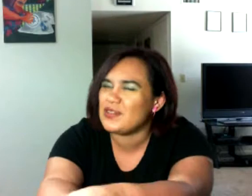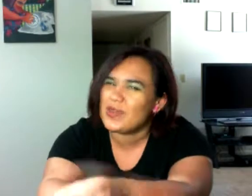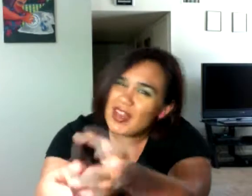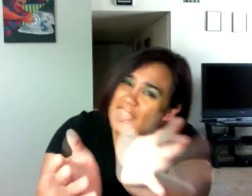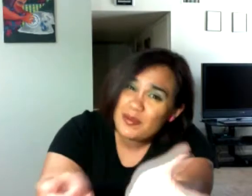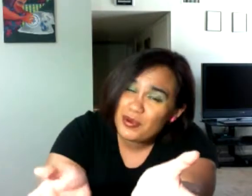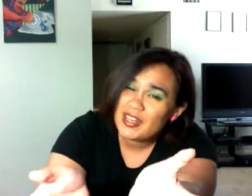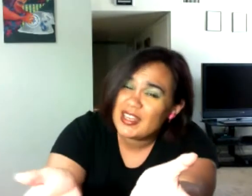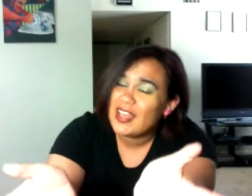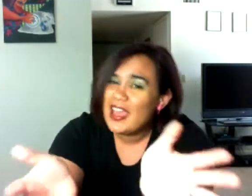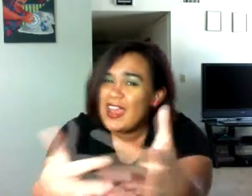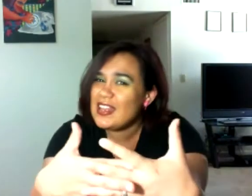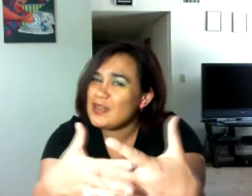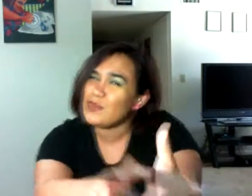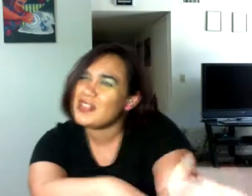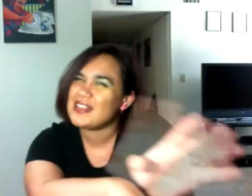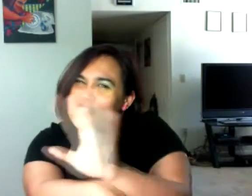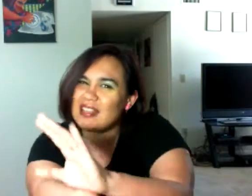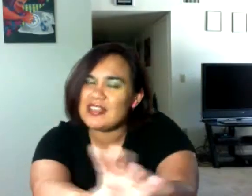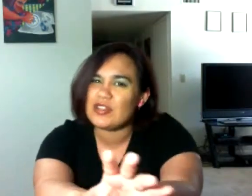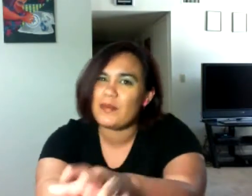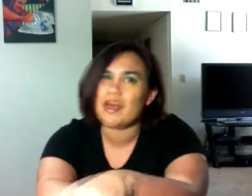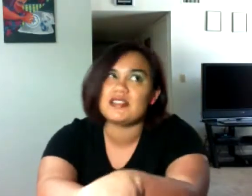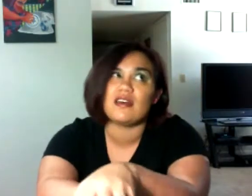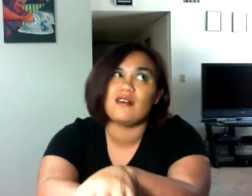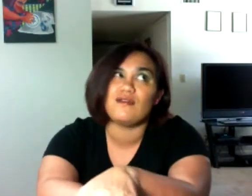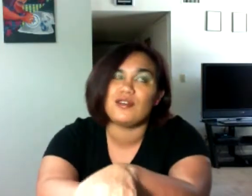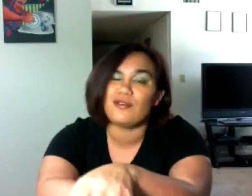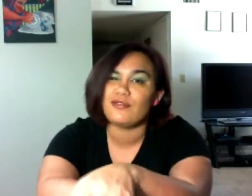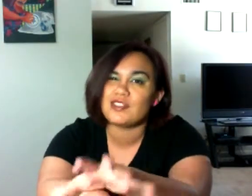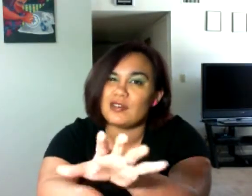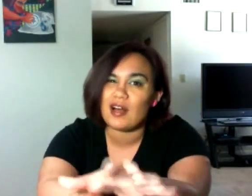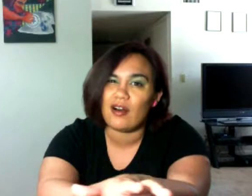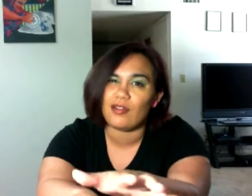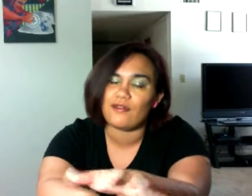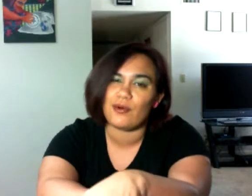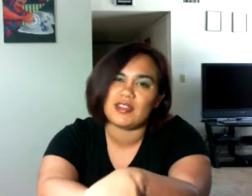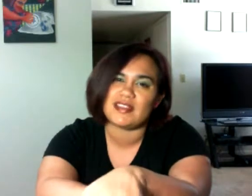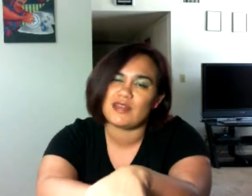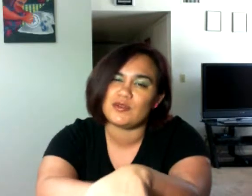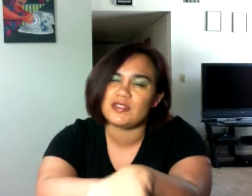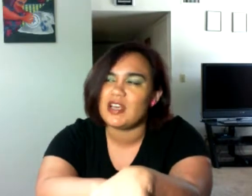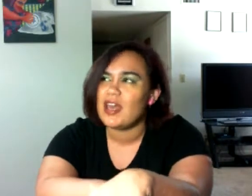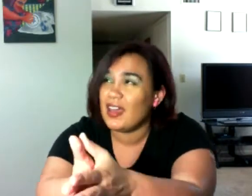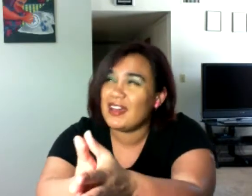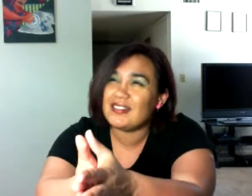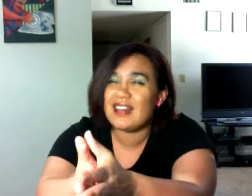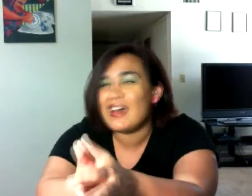do a lot of inbreeding and inbreeding doesn't lead to the best of, you know, physical health for these animals. I